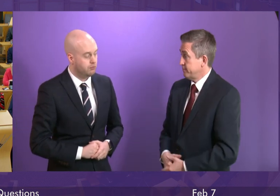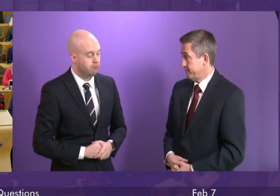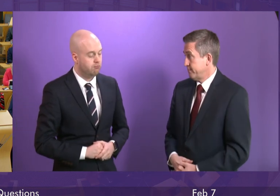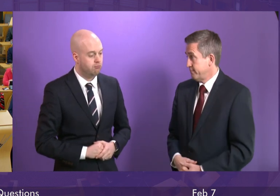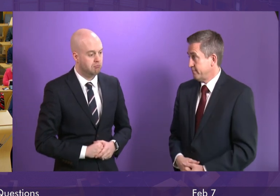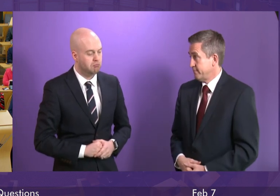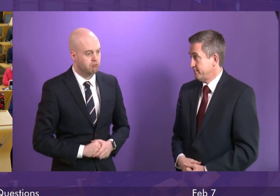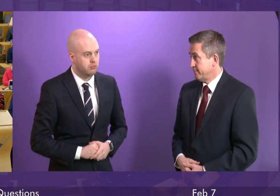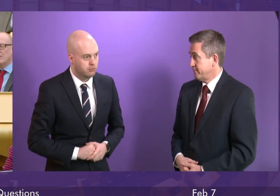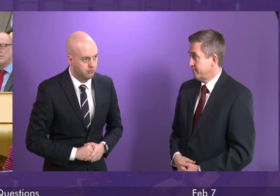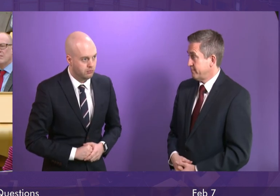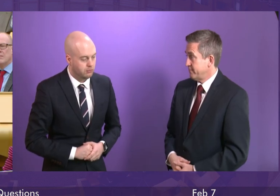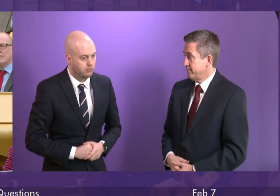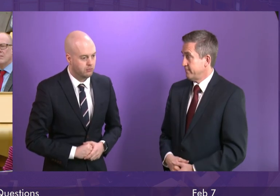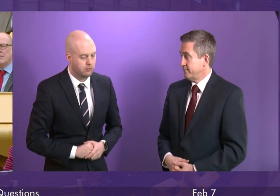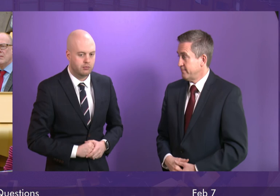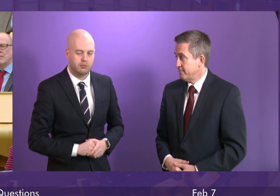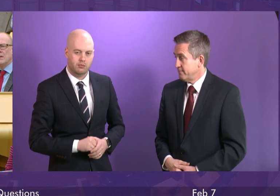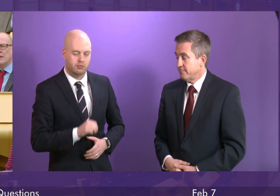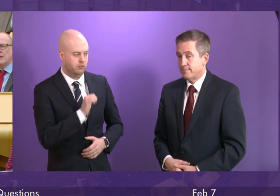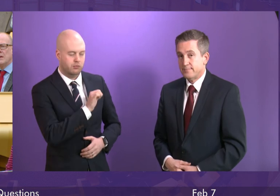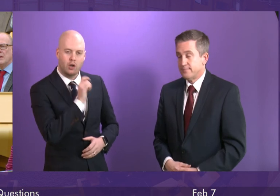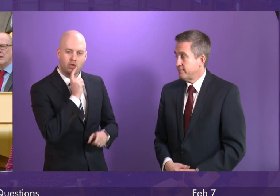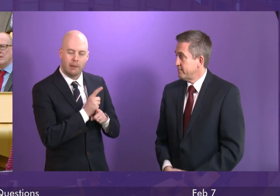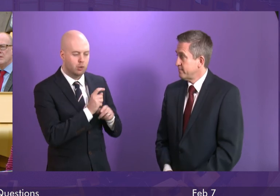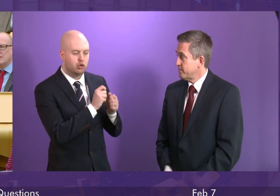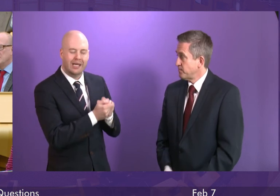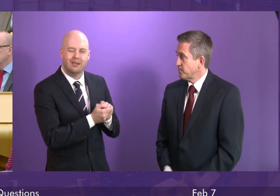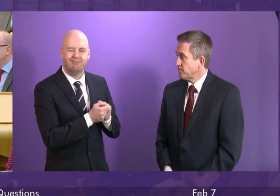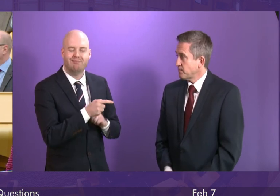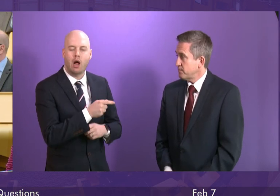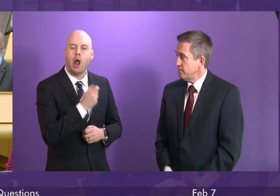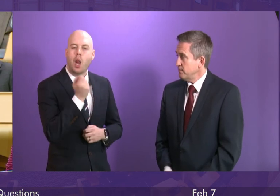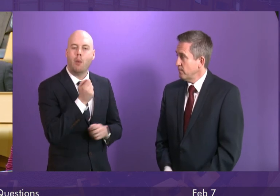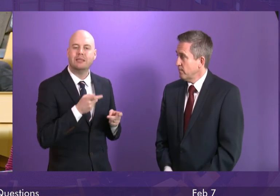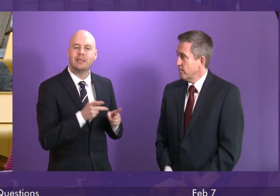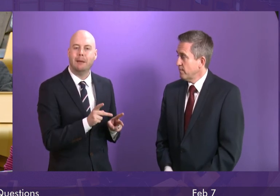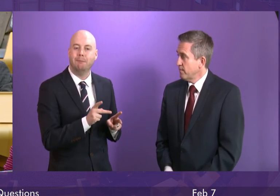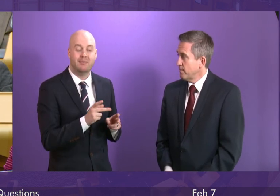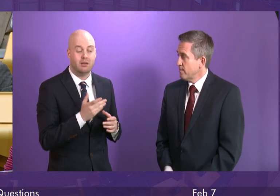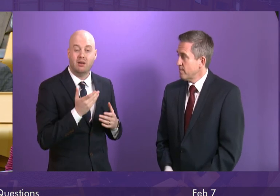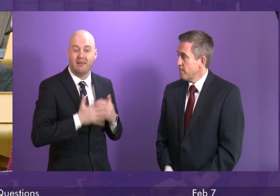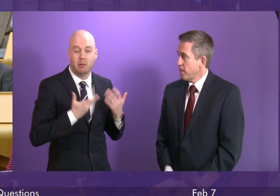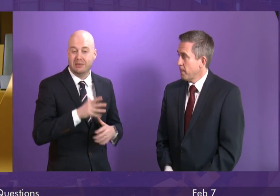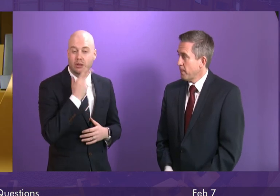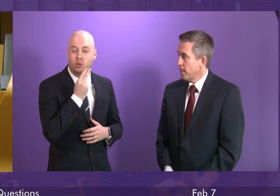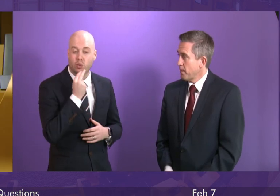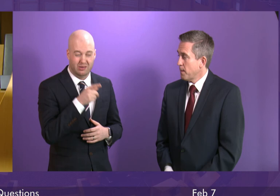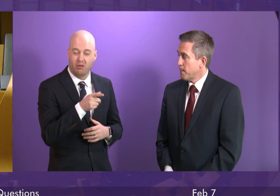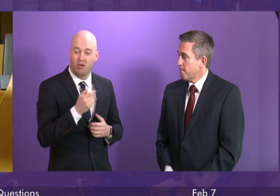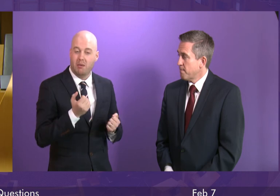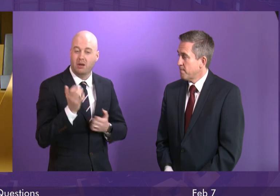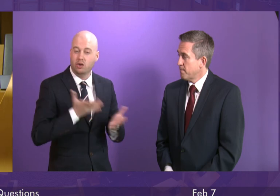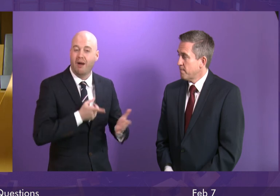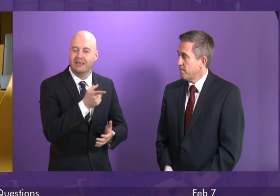The particular change that Mr. Bivy refers to is about a loan scheme that was not used within the Bus Service Operators Grant But Bus